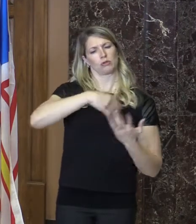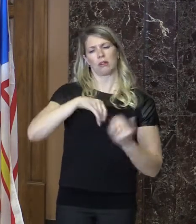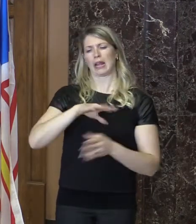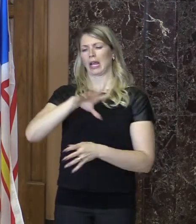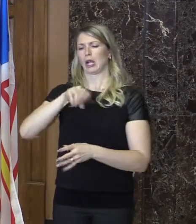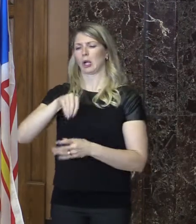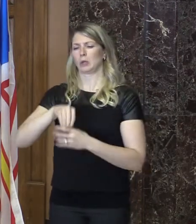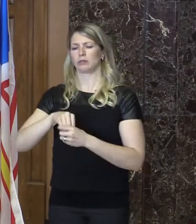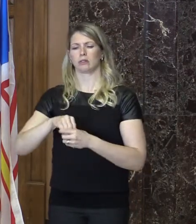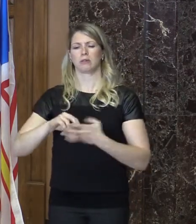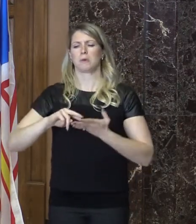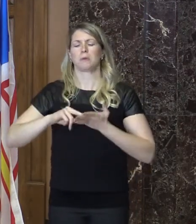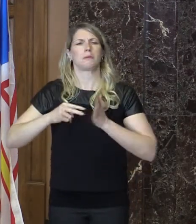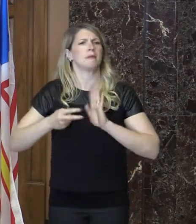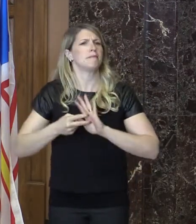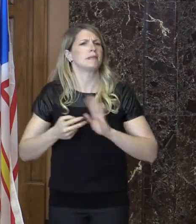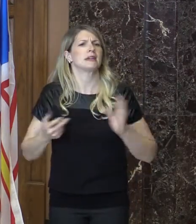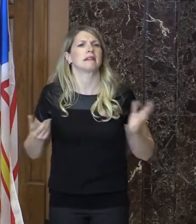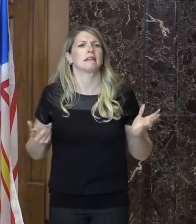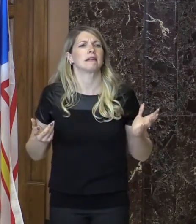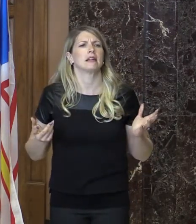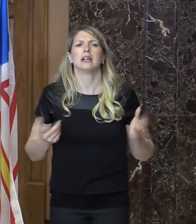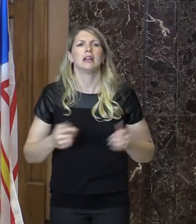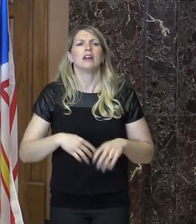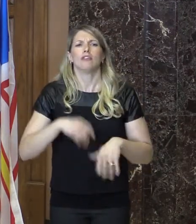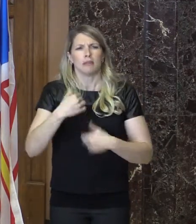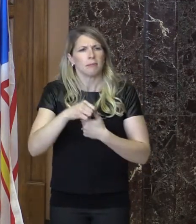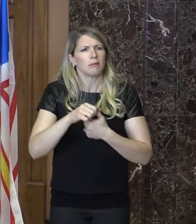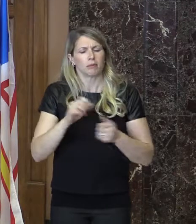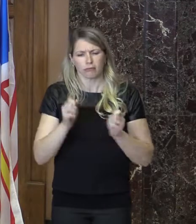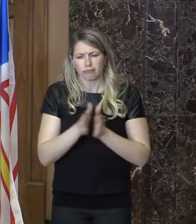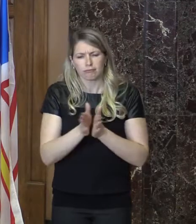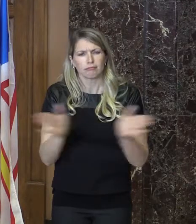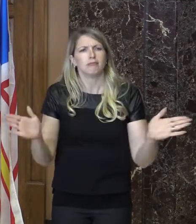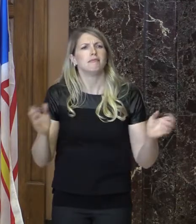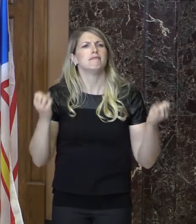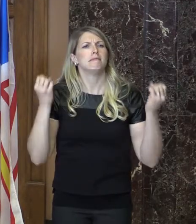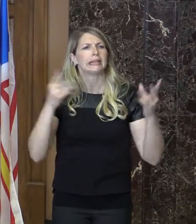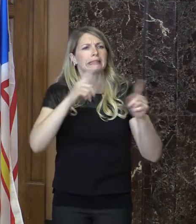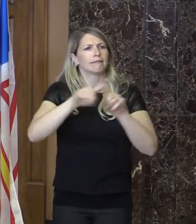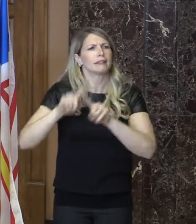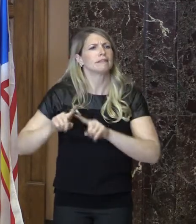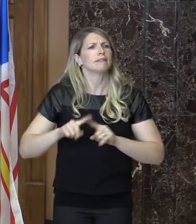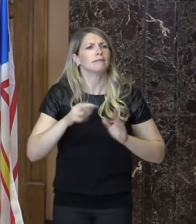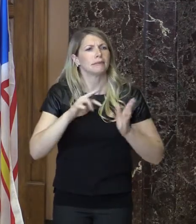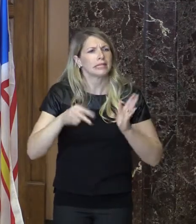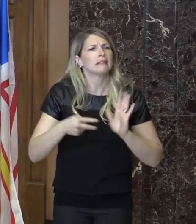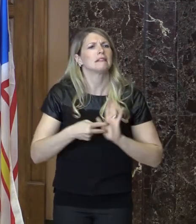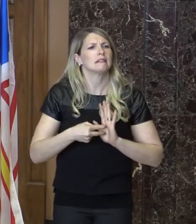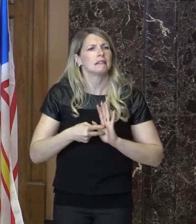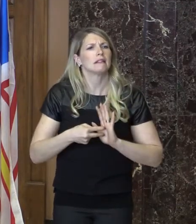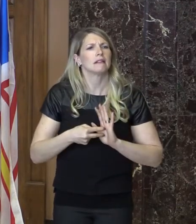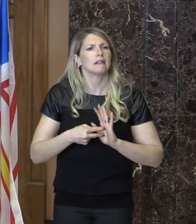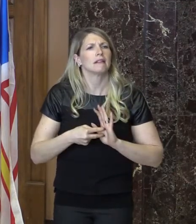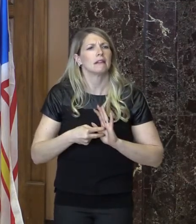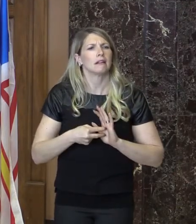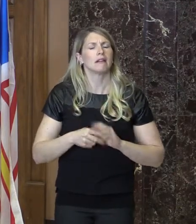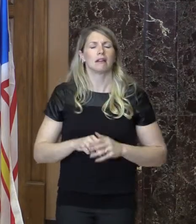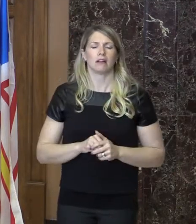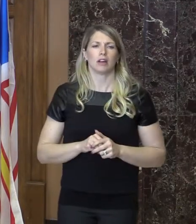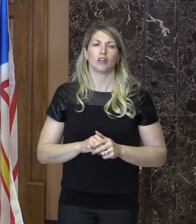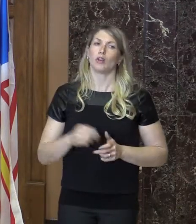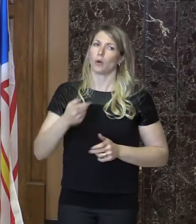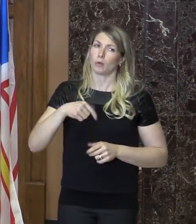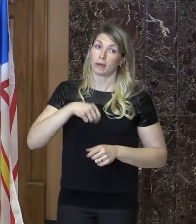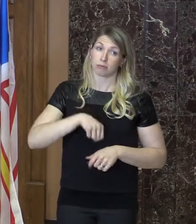connection means. So I thank you for being an inspiration for all of us. Not just because of your